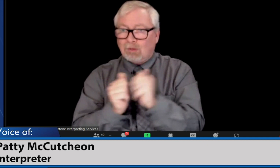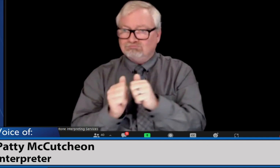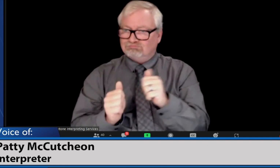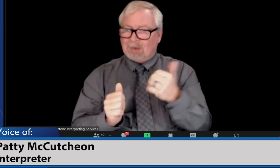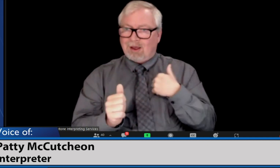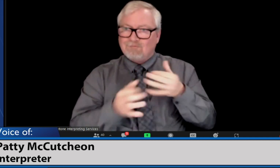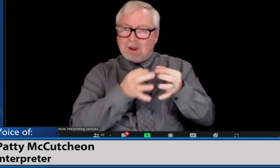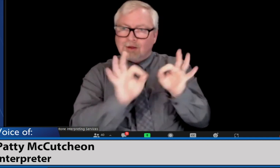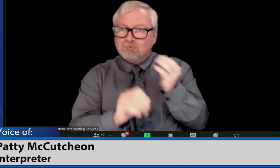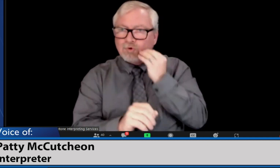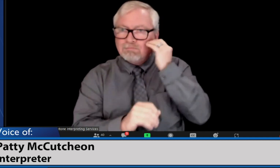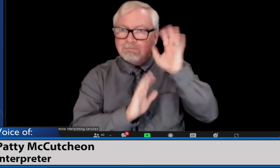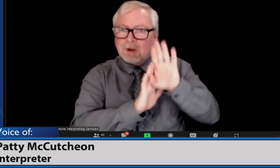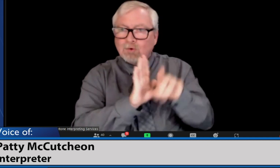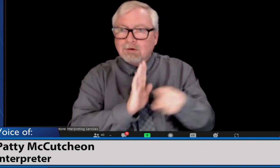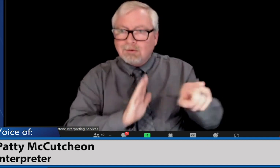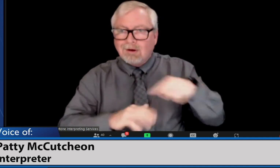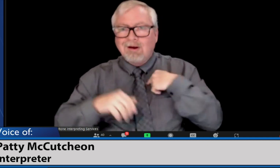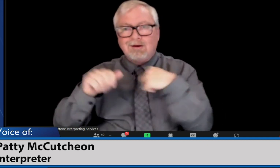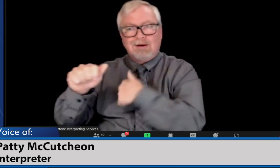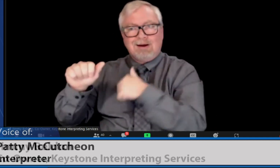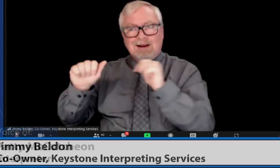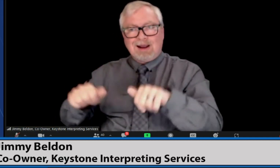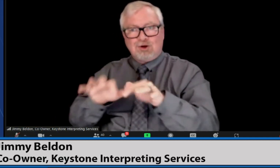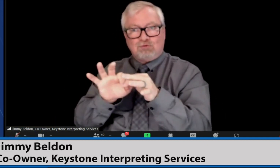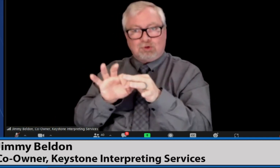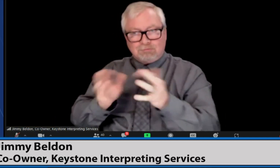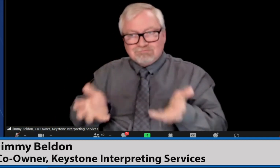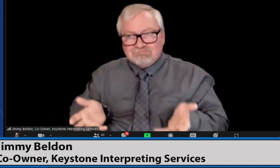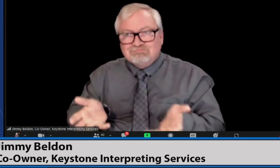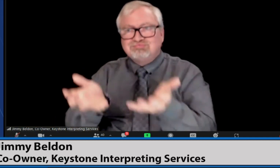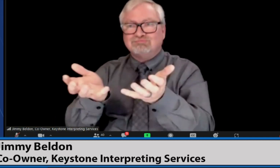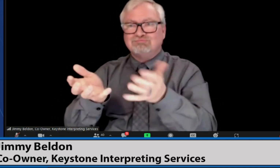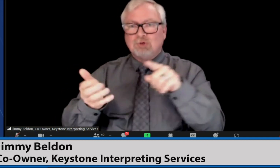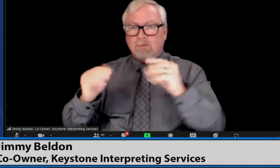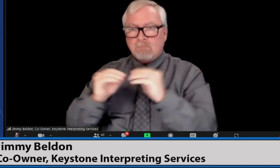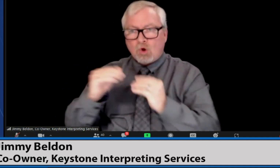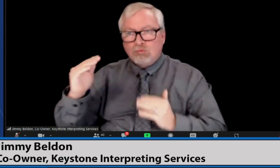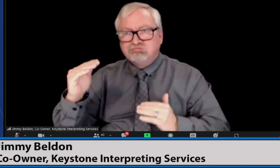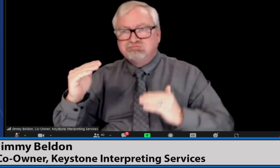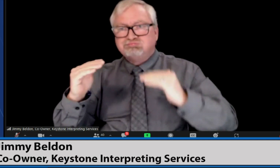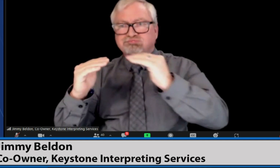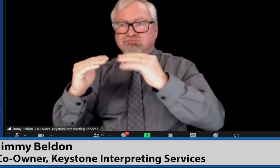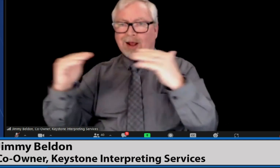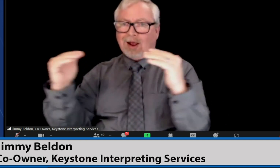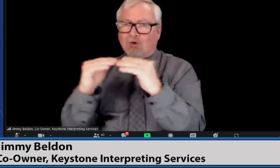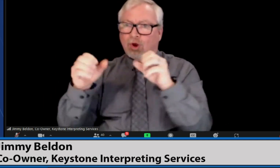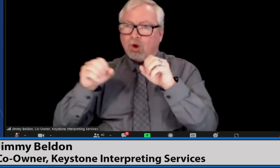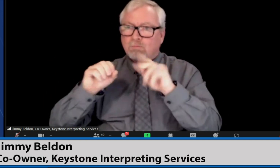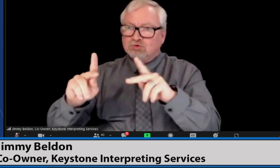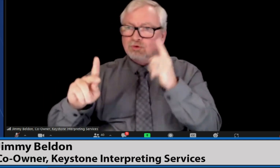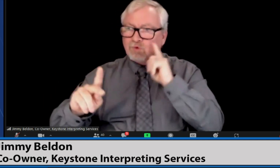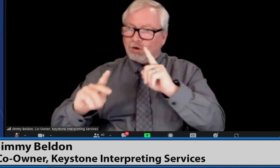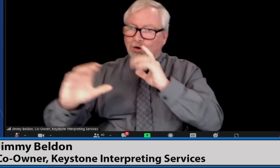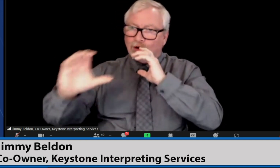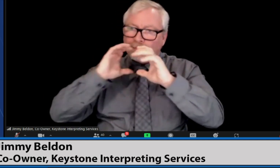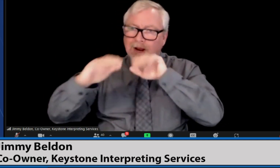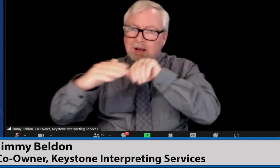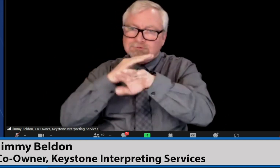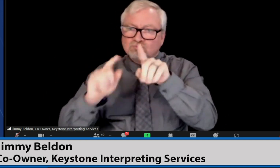Those of you who have family, those of us who have families with deaf in it, we're lifting up to have a more